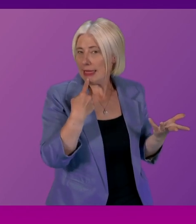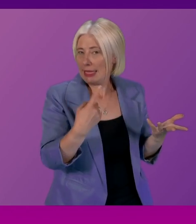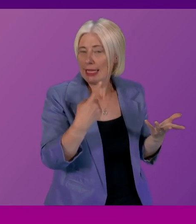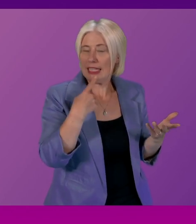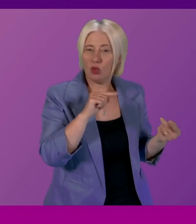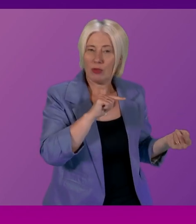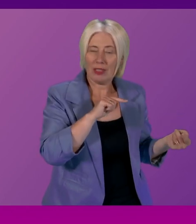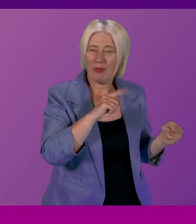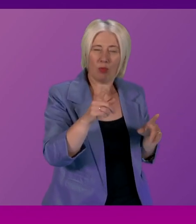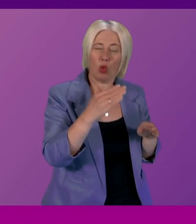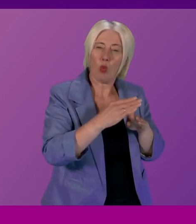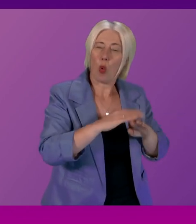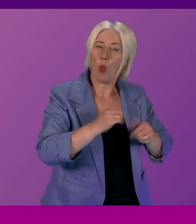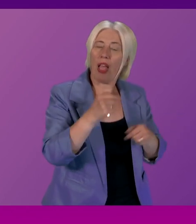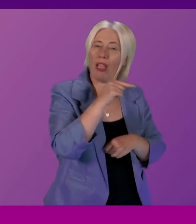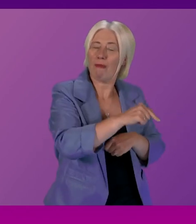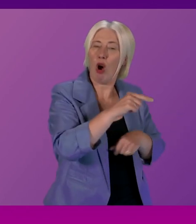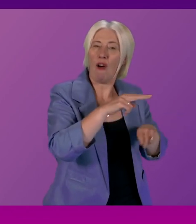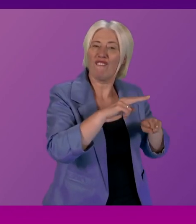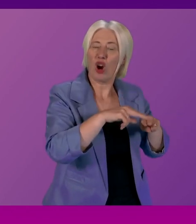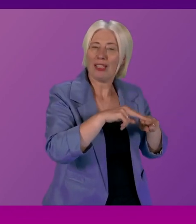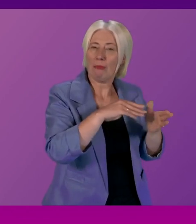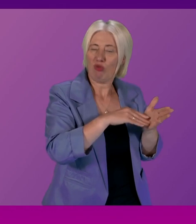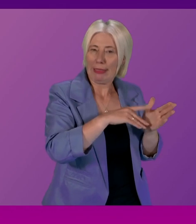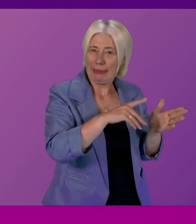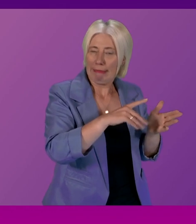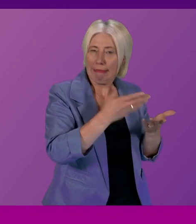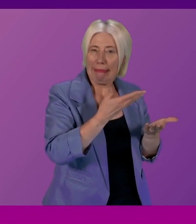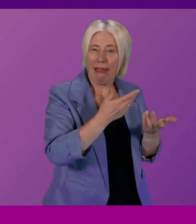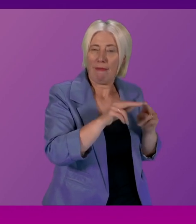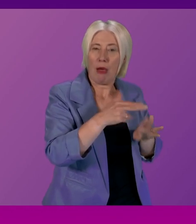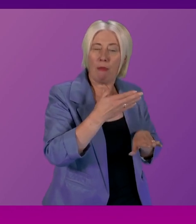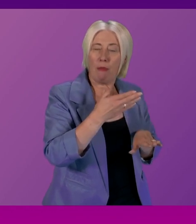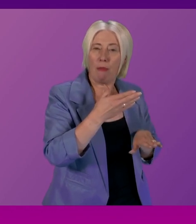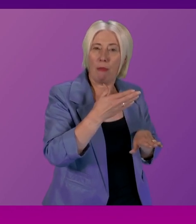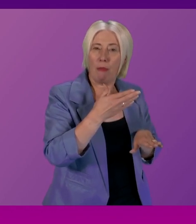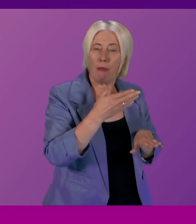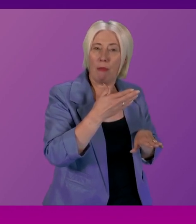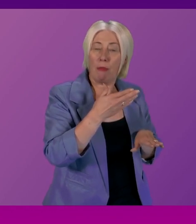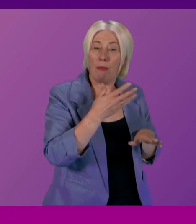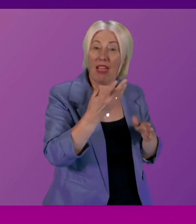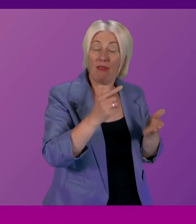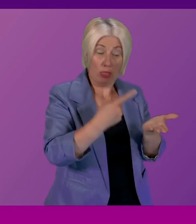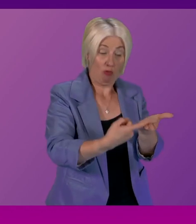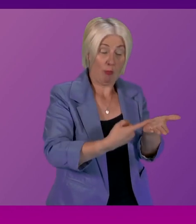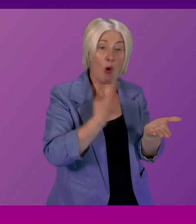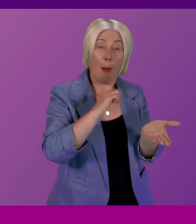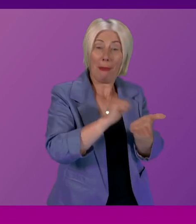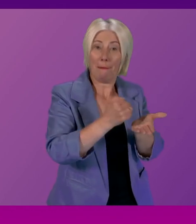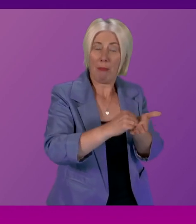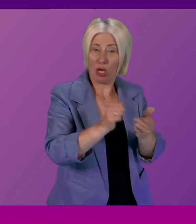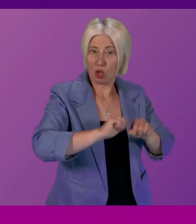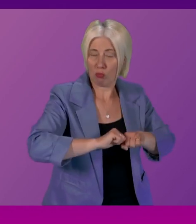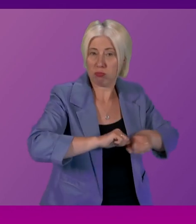competitiveness of Ferguson's if there wasn't if the report was published and